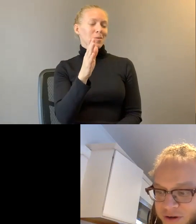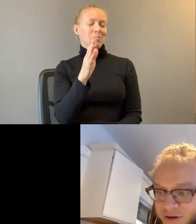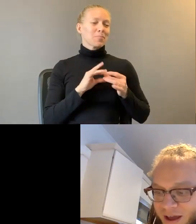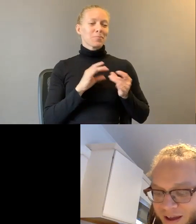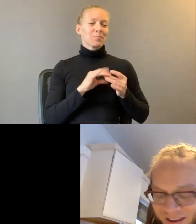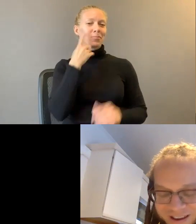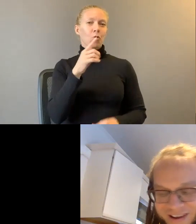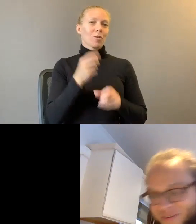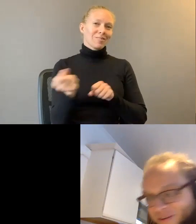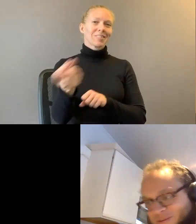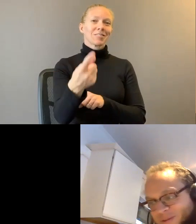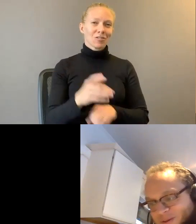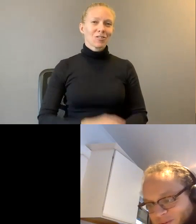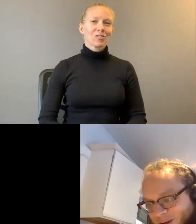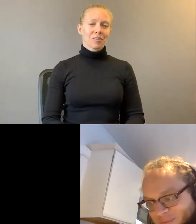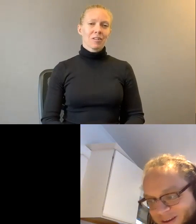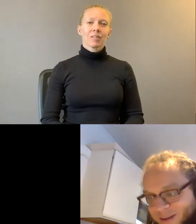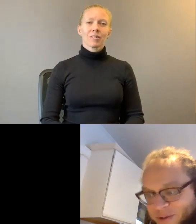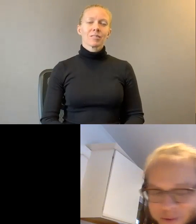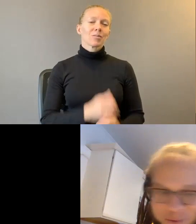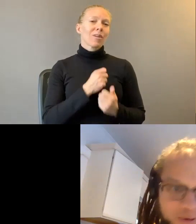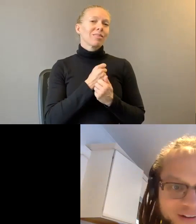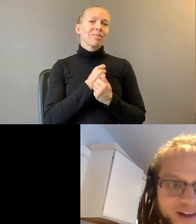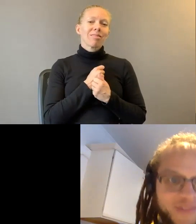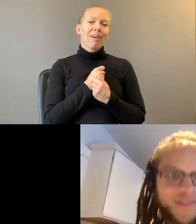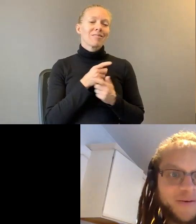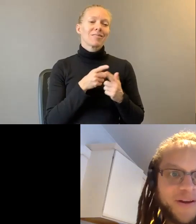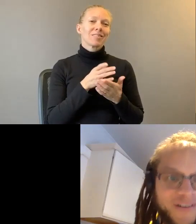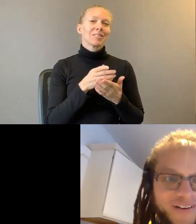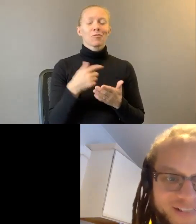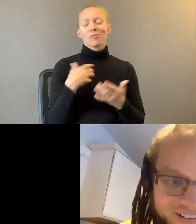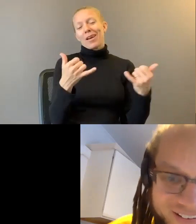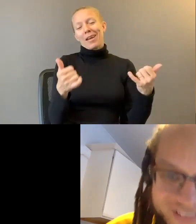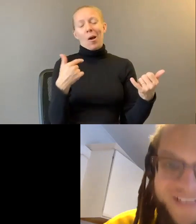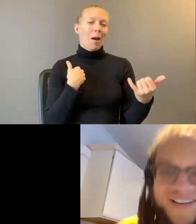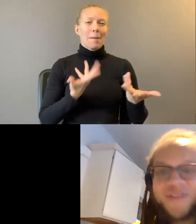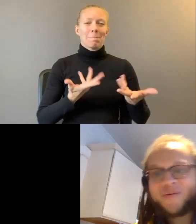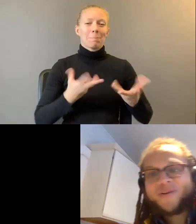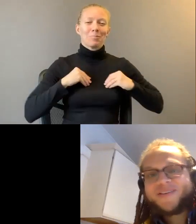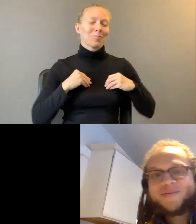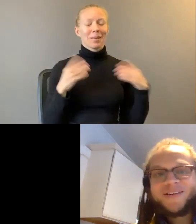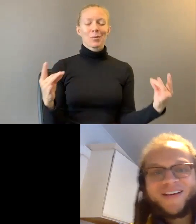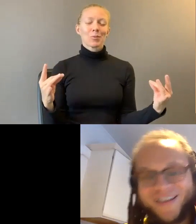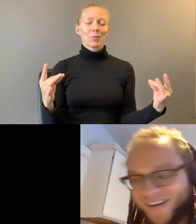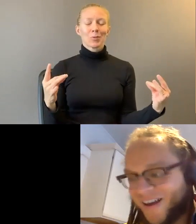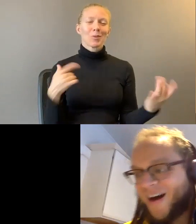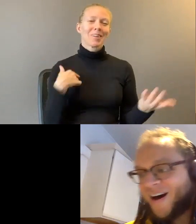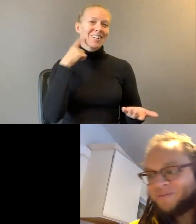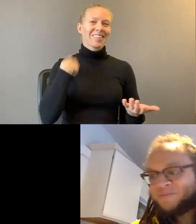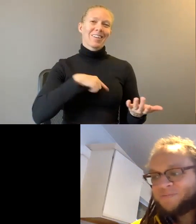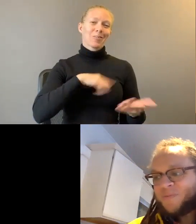For sure. And I love some of the humor. I'm, I'm into where we were right now. think we all are. I think we all need to be.